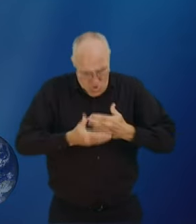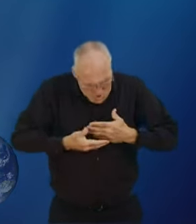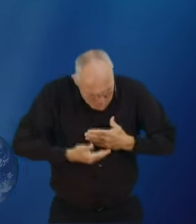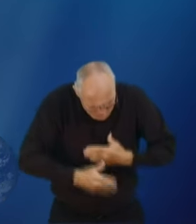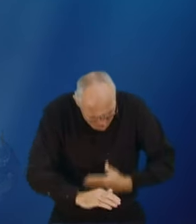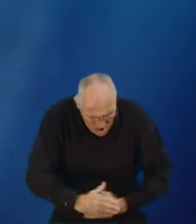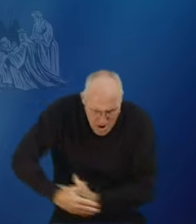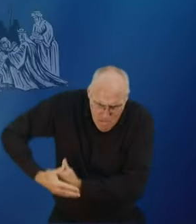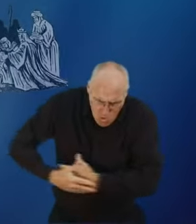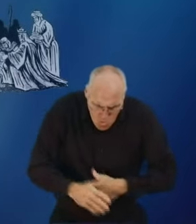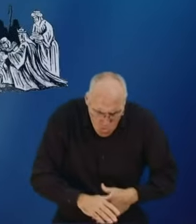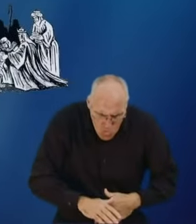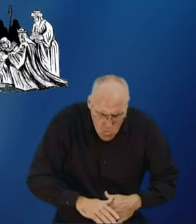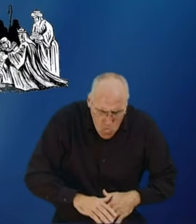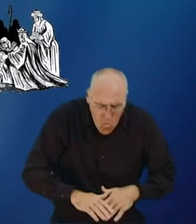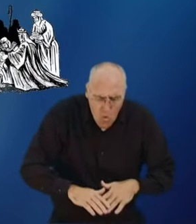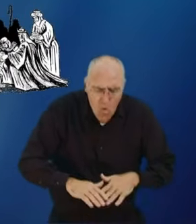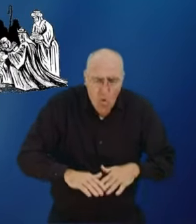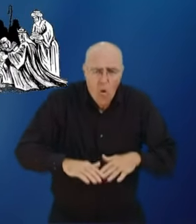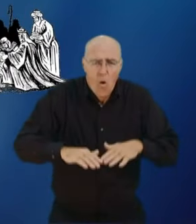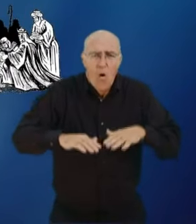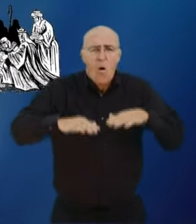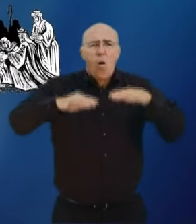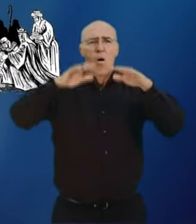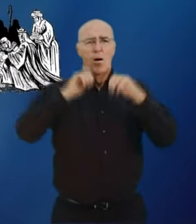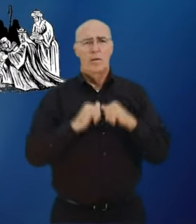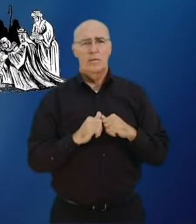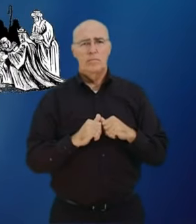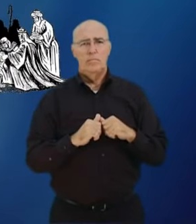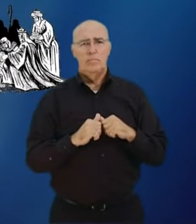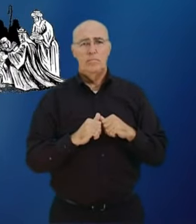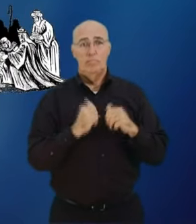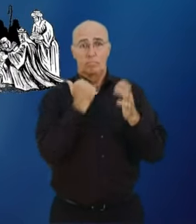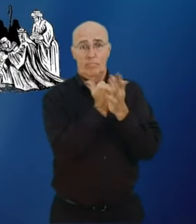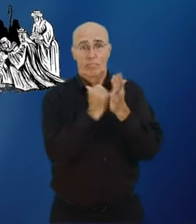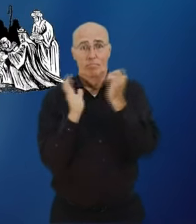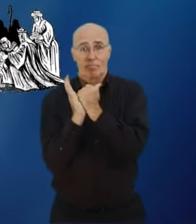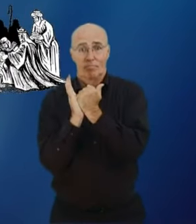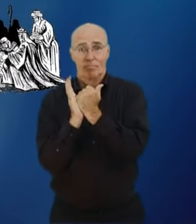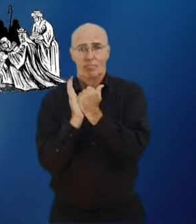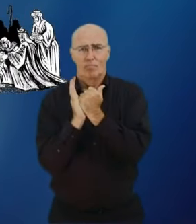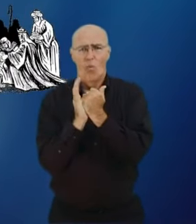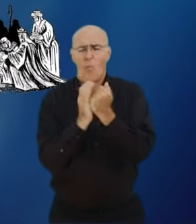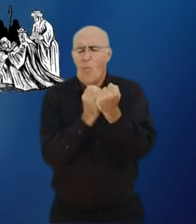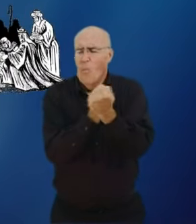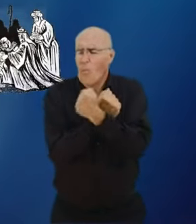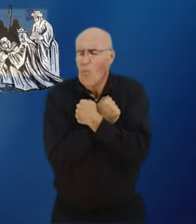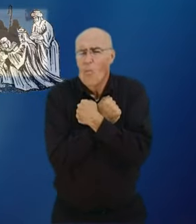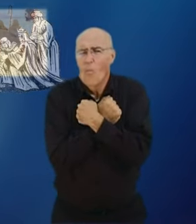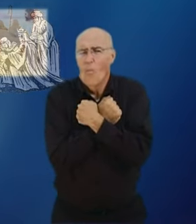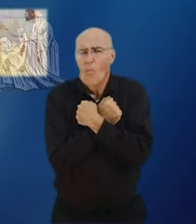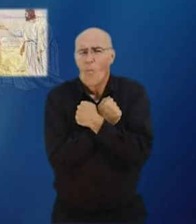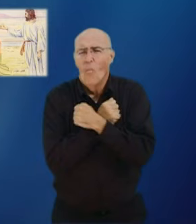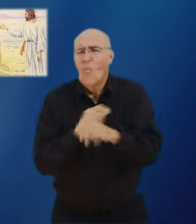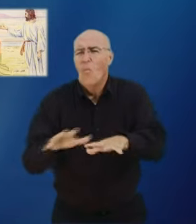Jesus was born as a babe he grew and Jesus